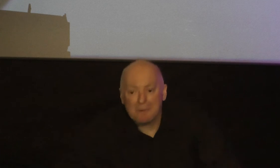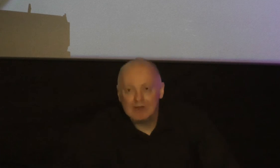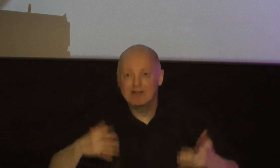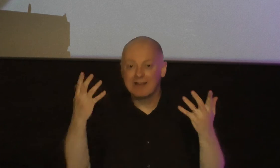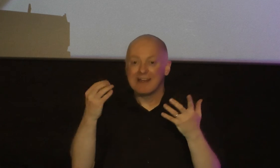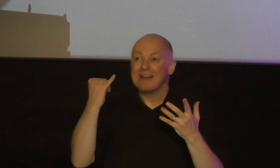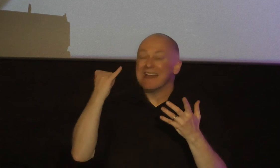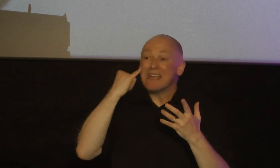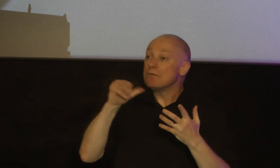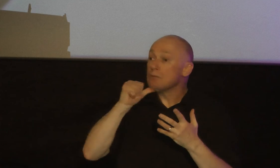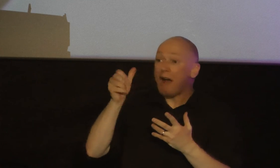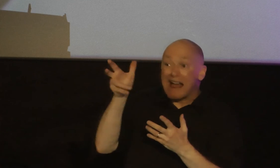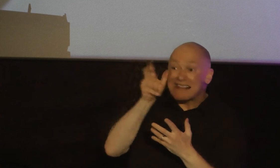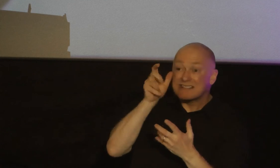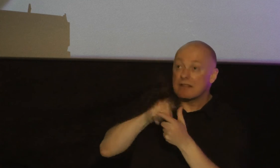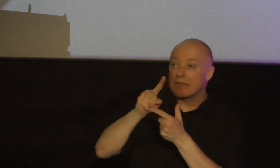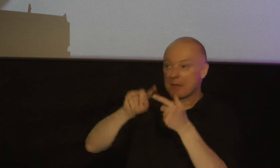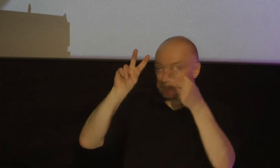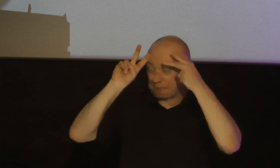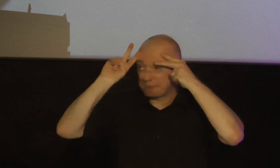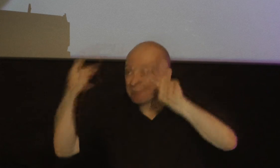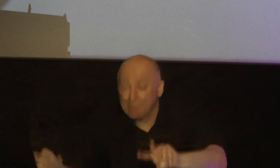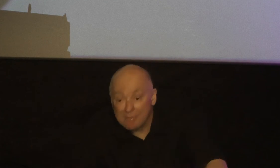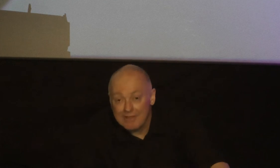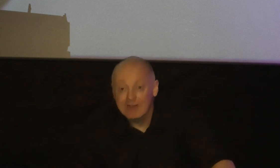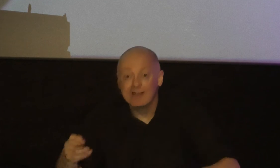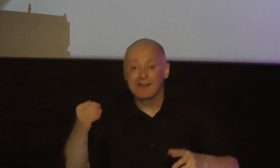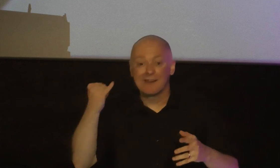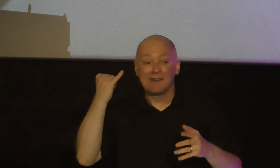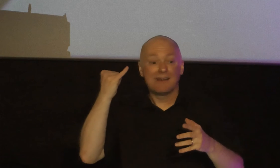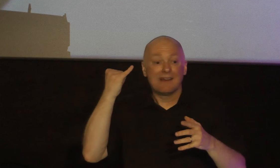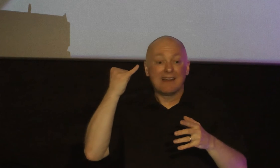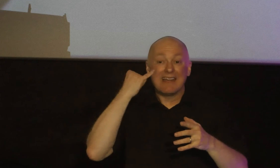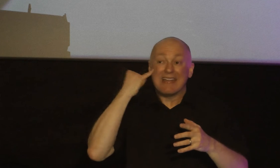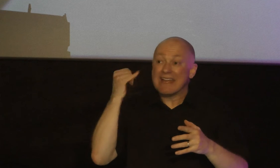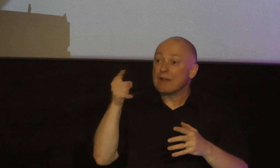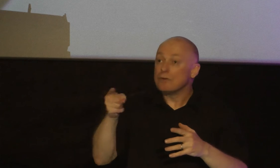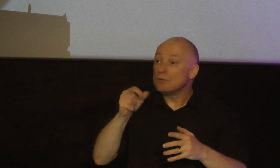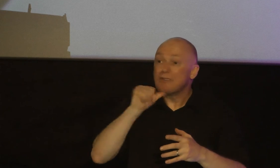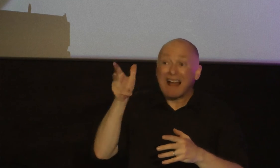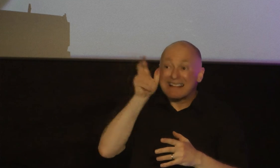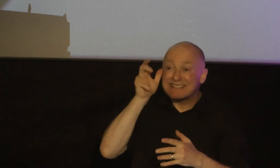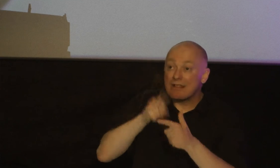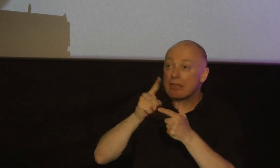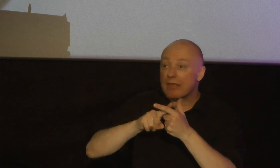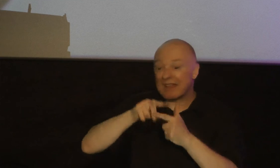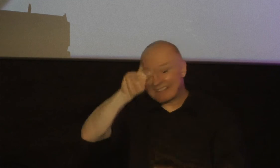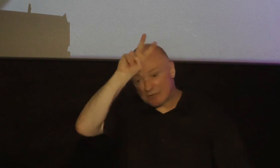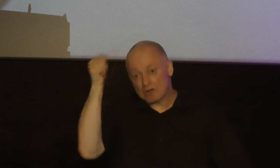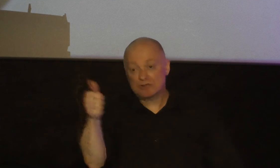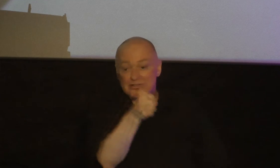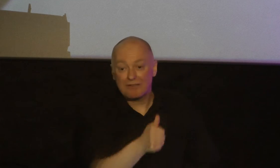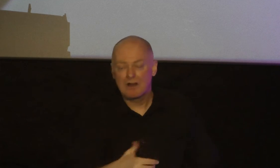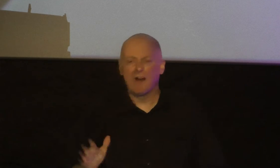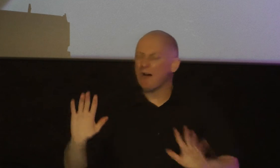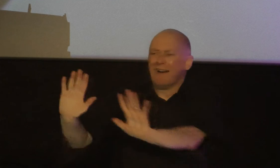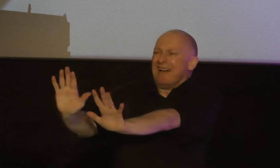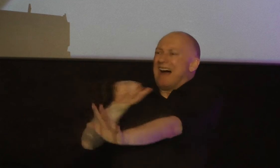to misunderstanding a failure to listen opens wide the door to ignorance you think you have all the information you need but you